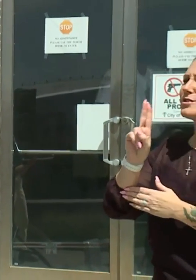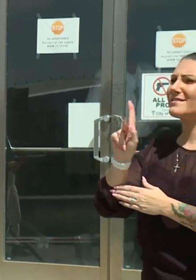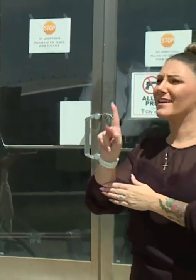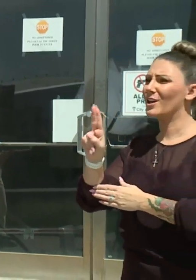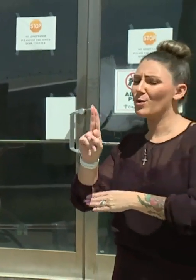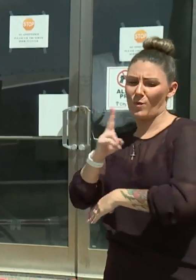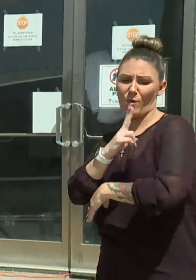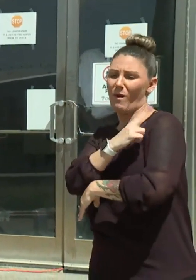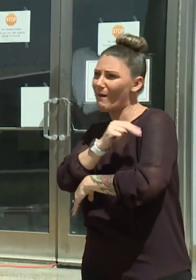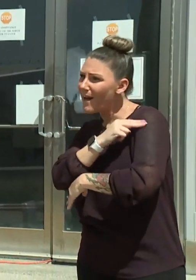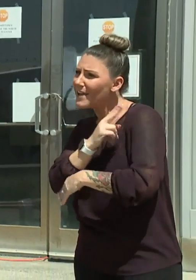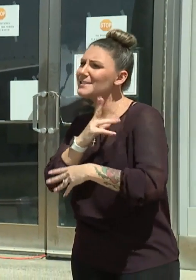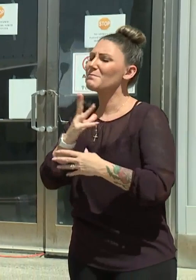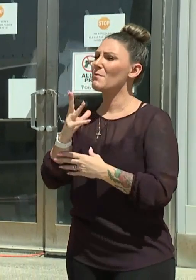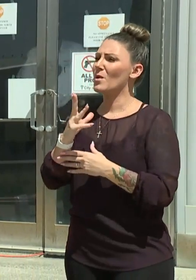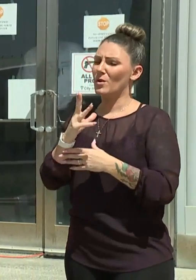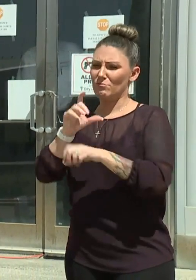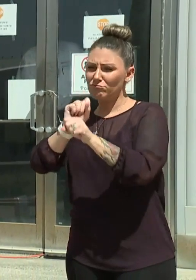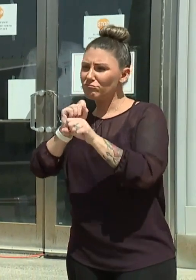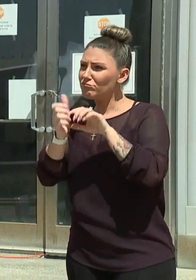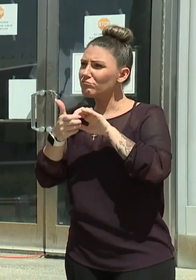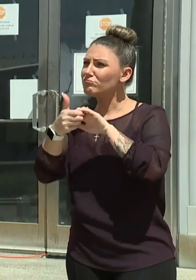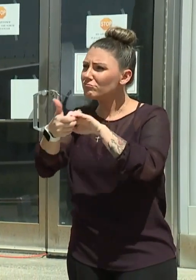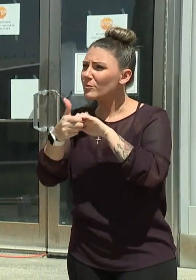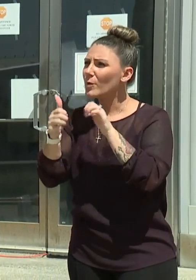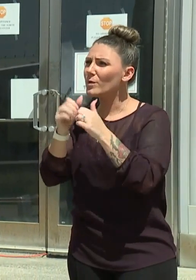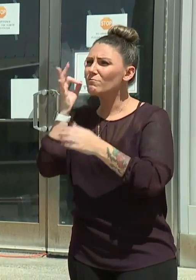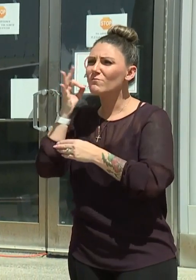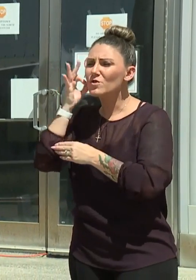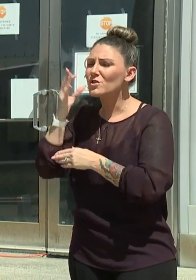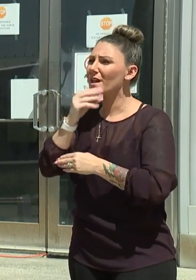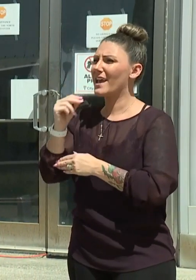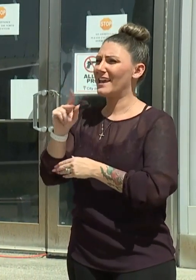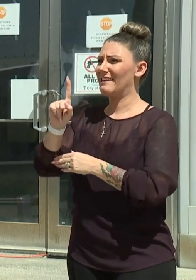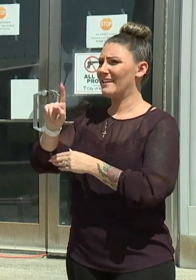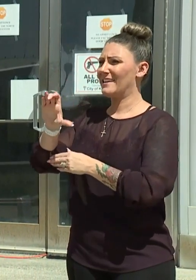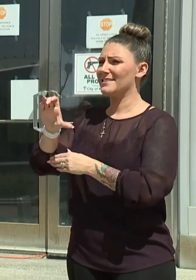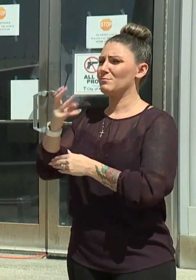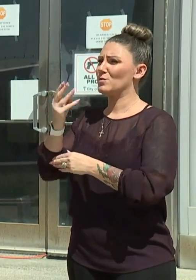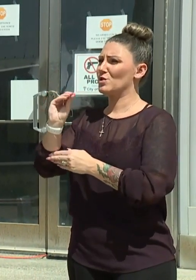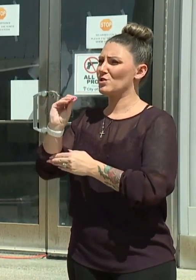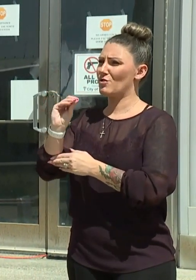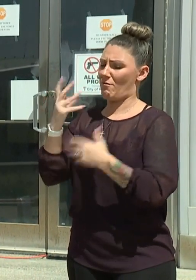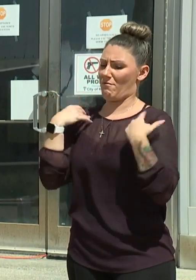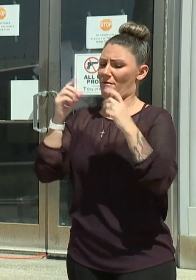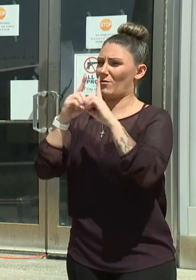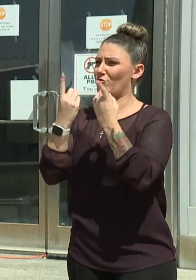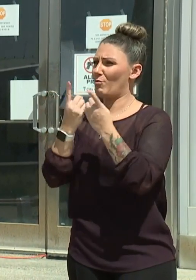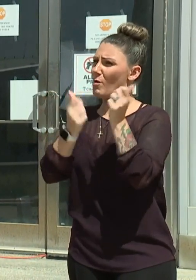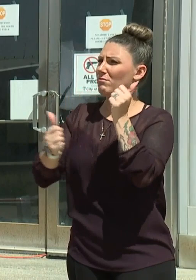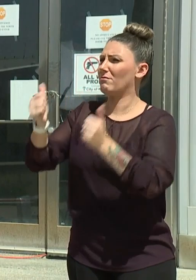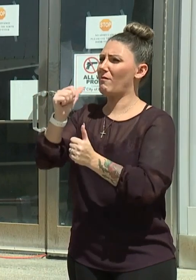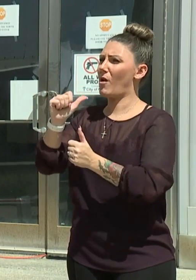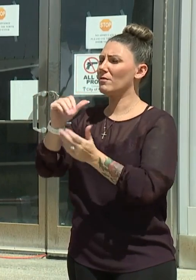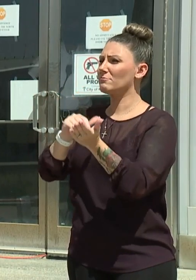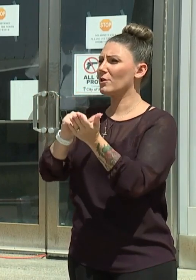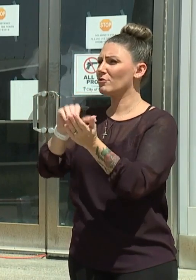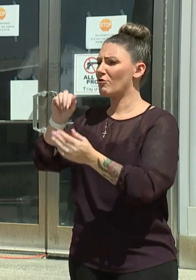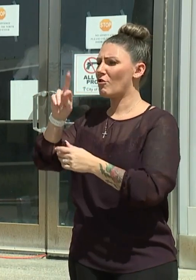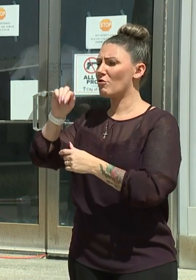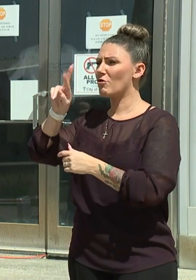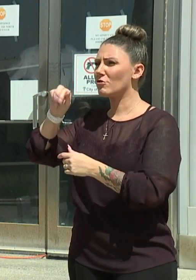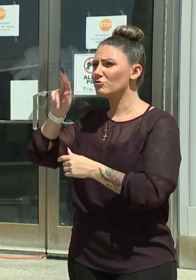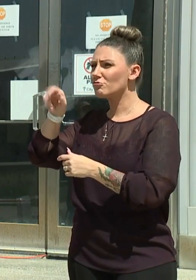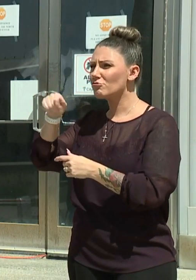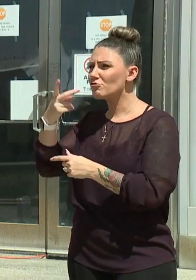Systems Physicians, working with the Chiefs, as well as the Kansas City, Missouri Health Department, led by Dr. Rex Archer, visited with the Chiefs, visited